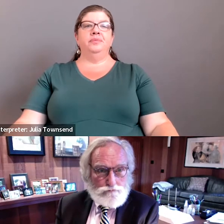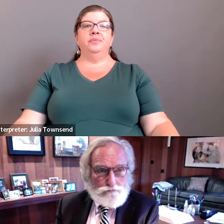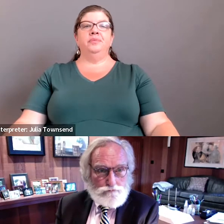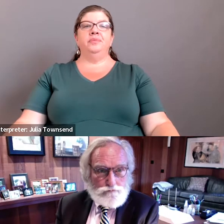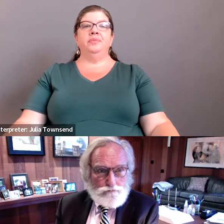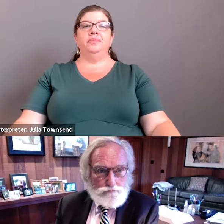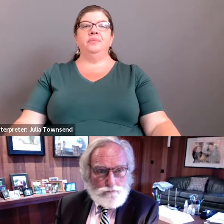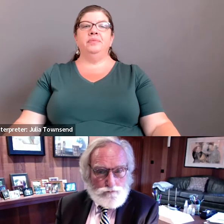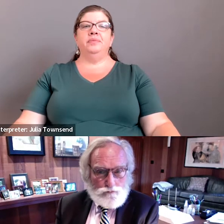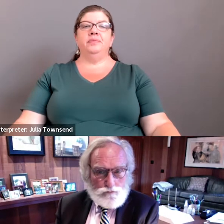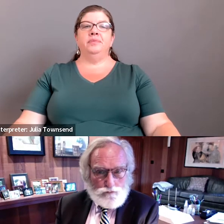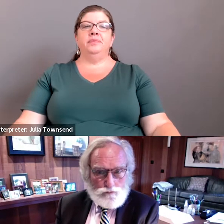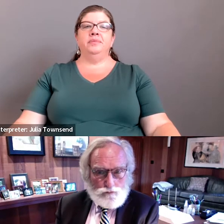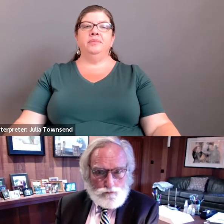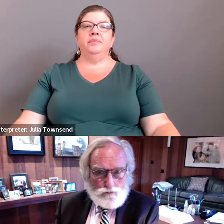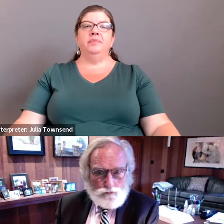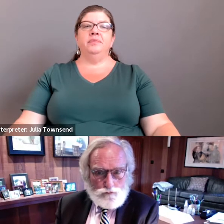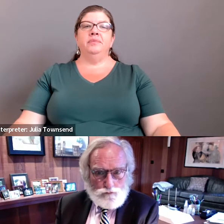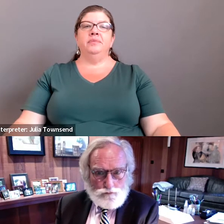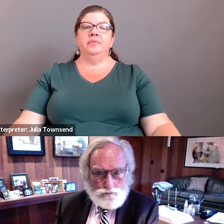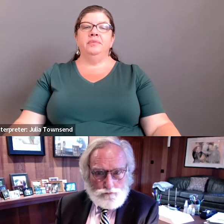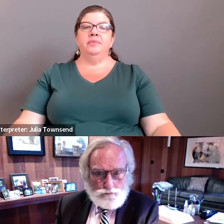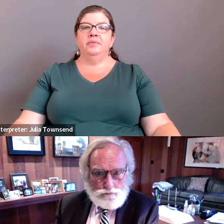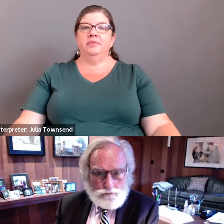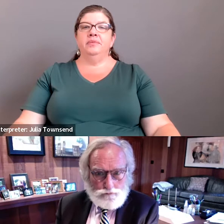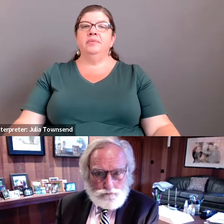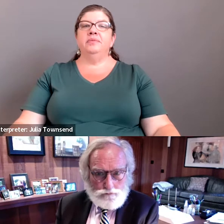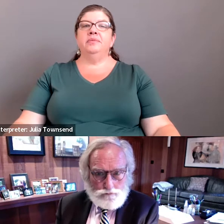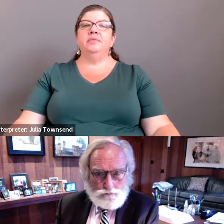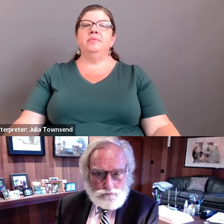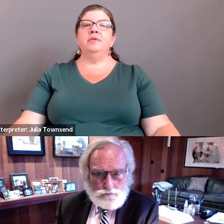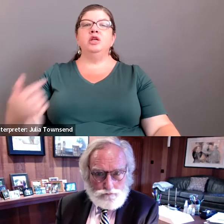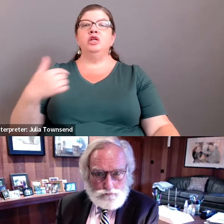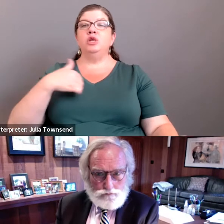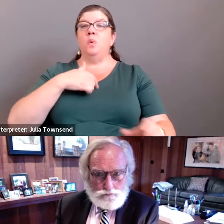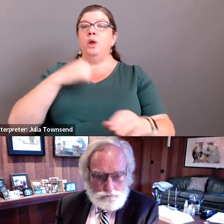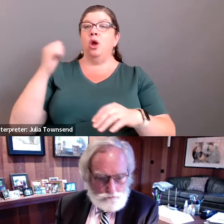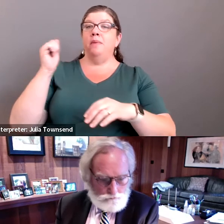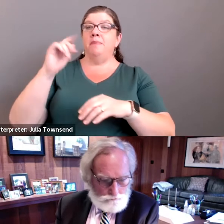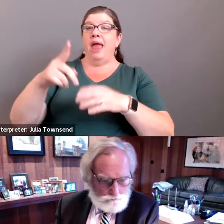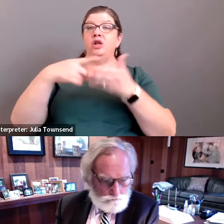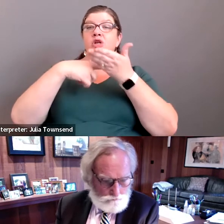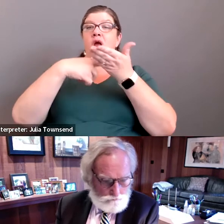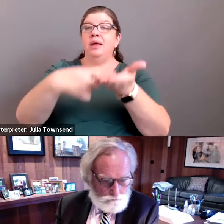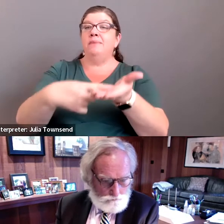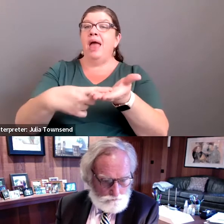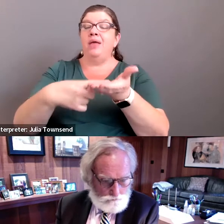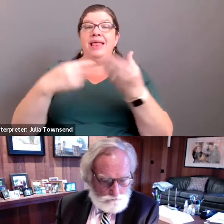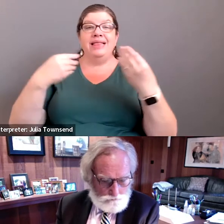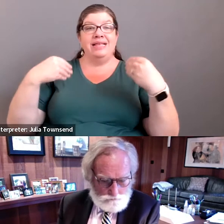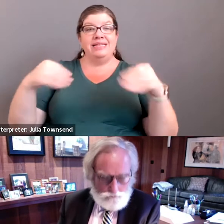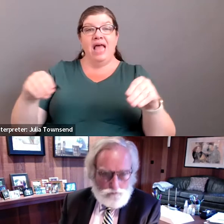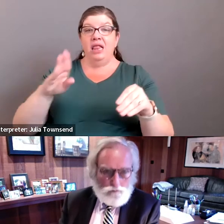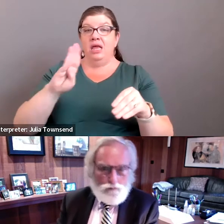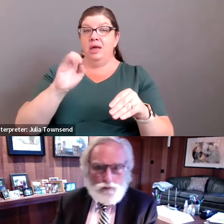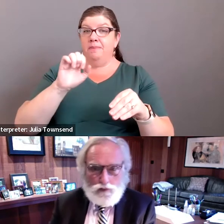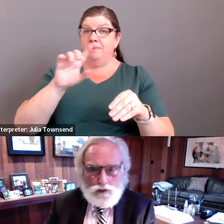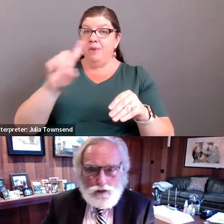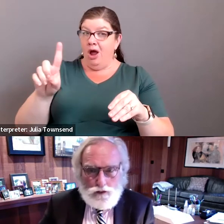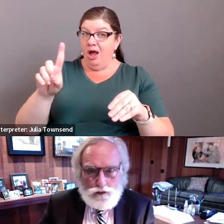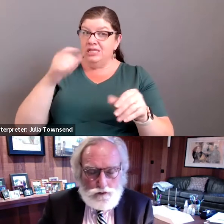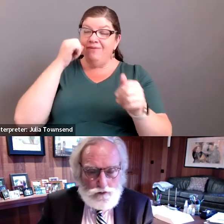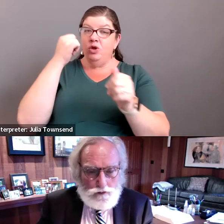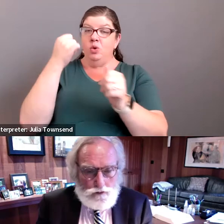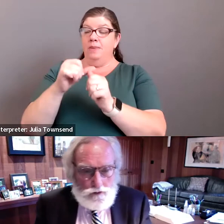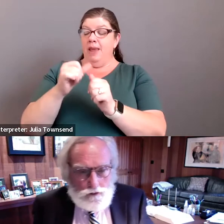There we go. Okay. So we are back to talk about the selling of bonds. So if you remember